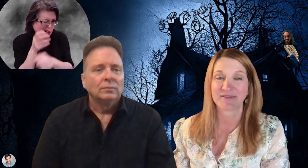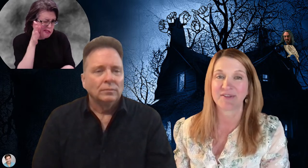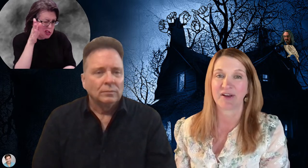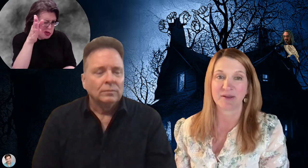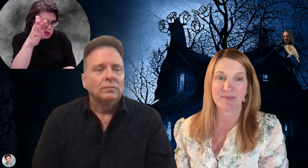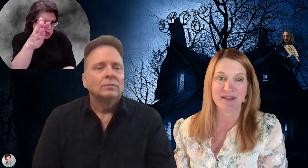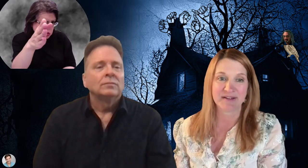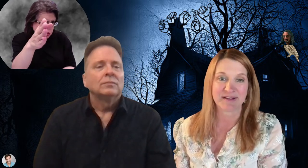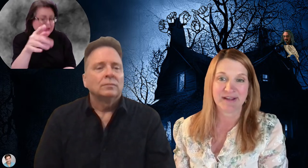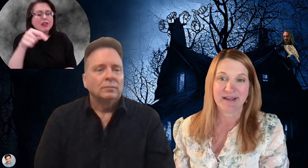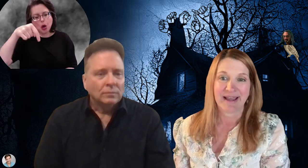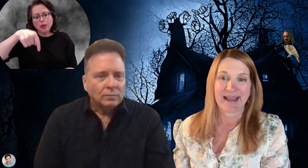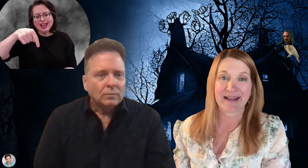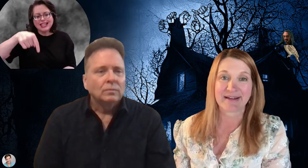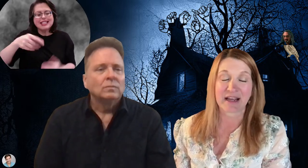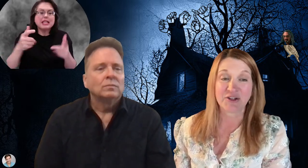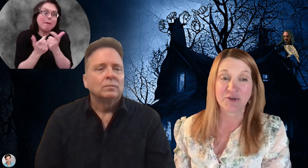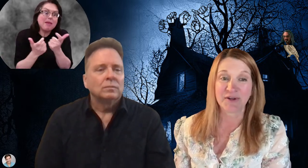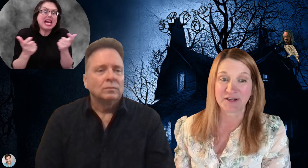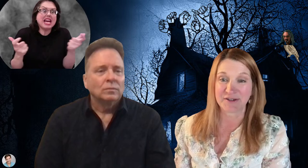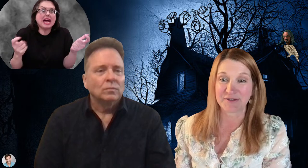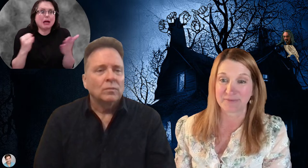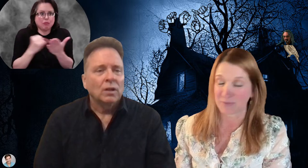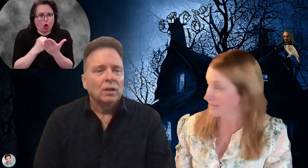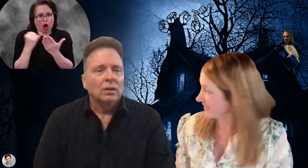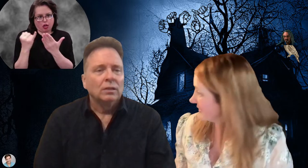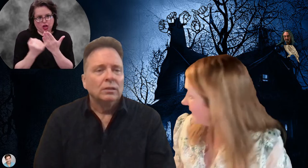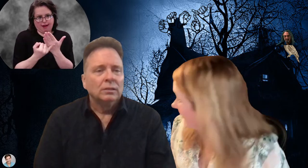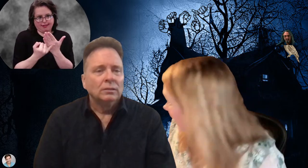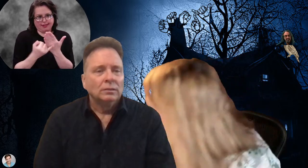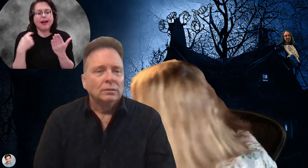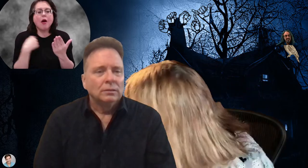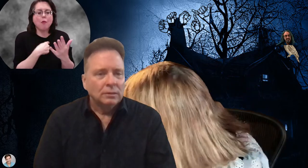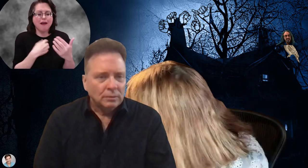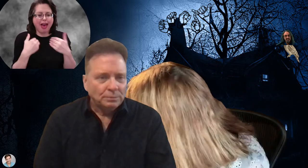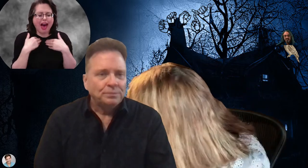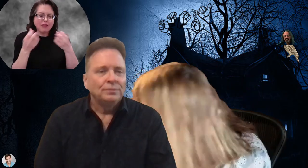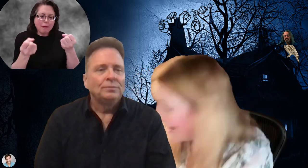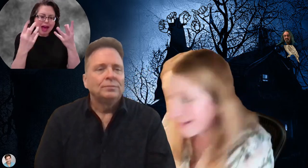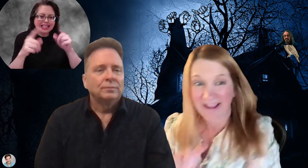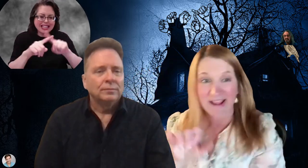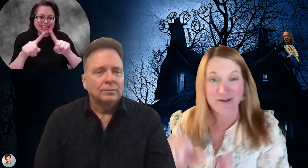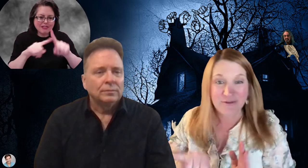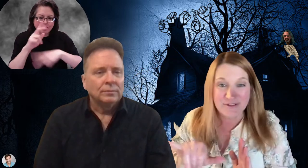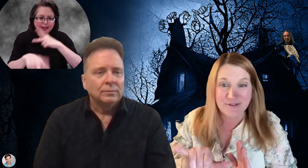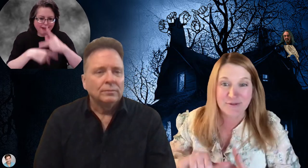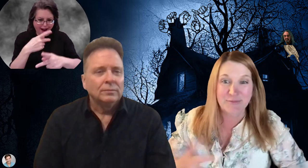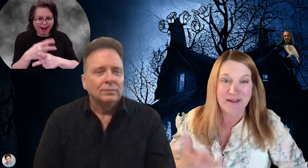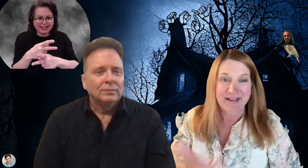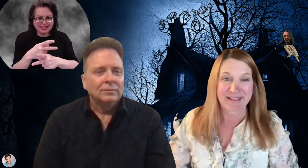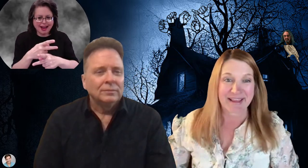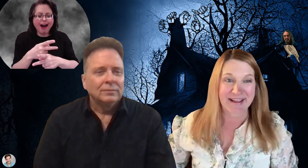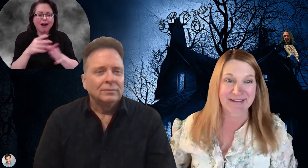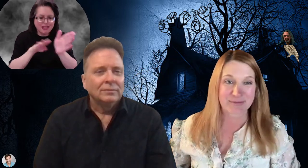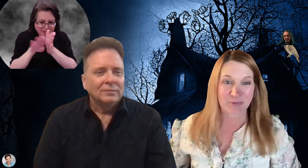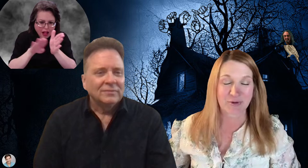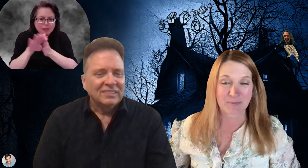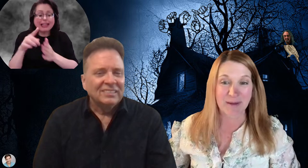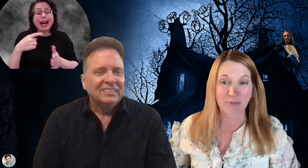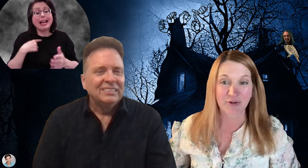of development. And I do want to do, which, you know, I'm grateful for TikTok and YouTube that where people